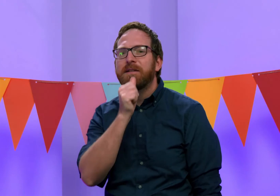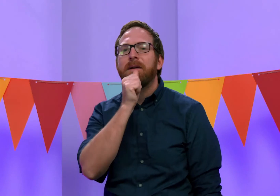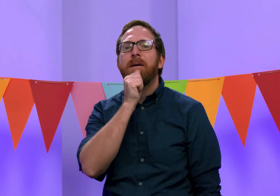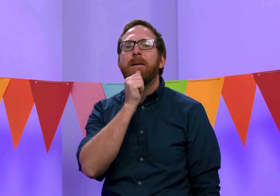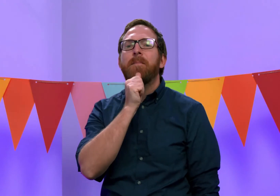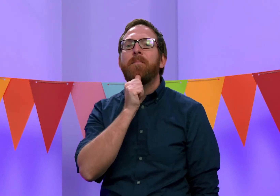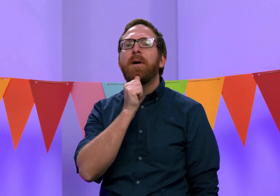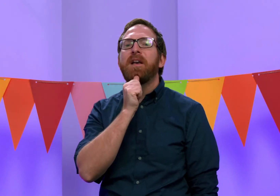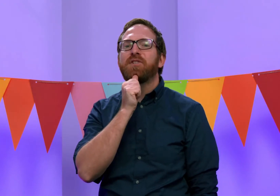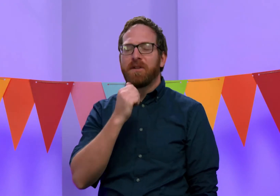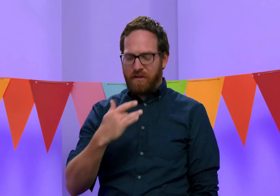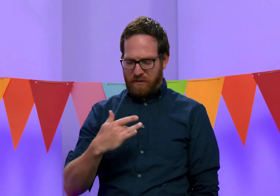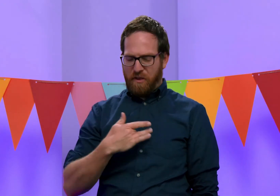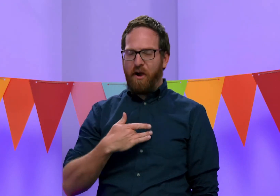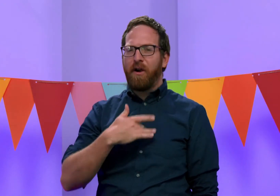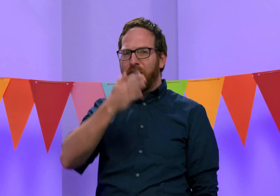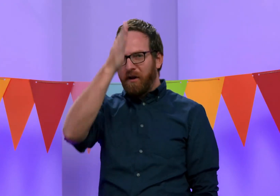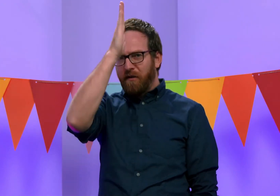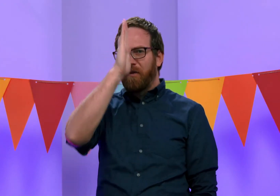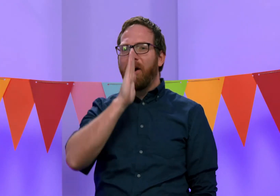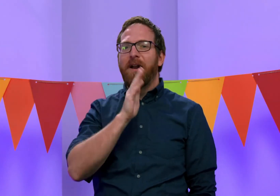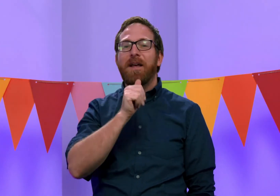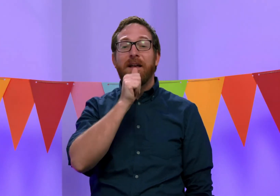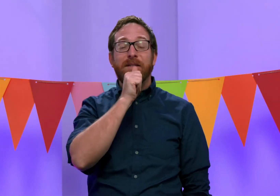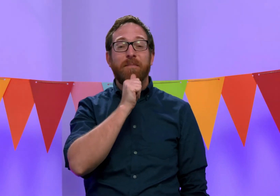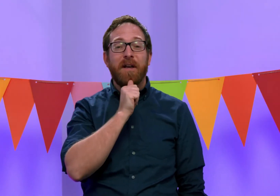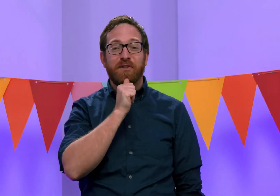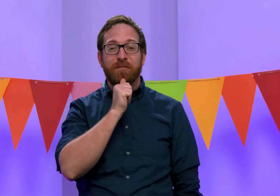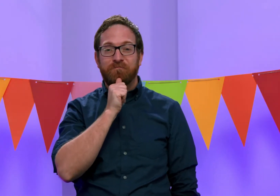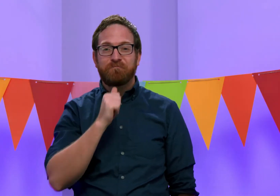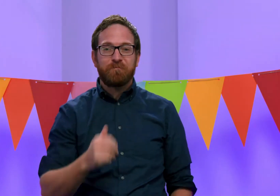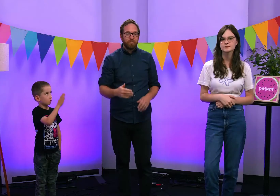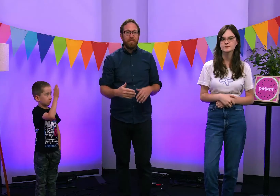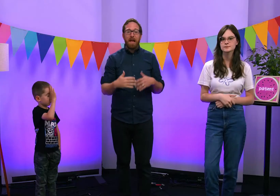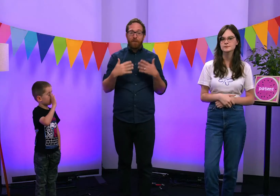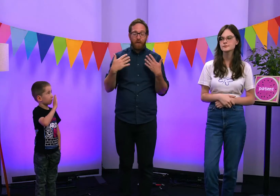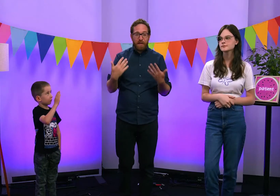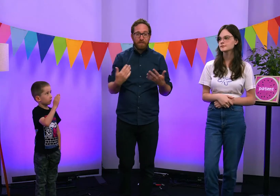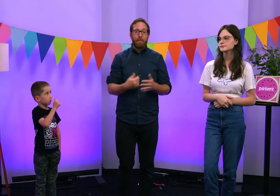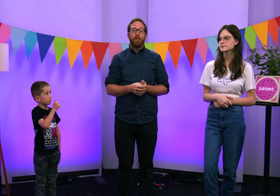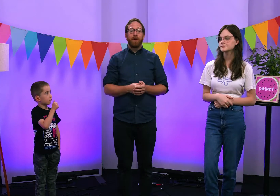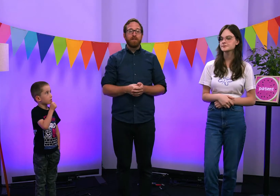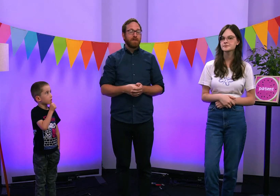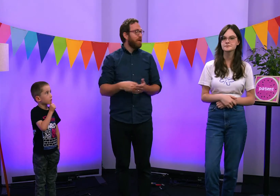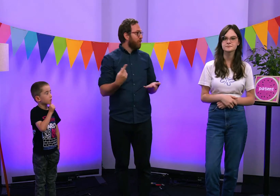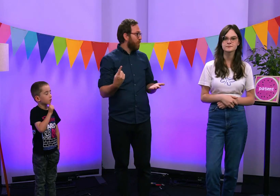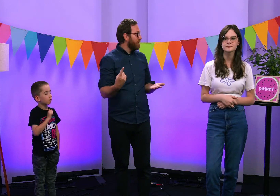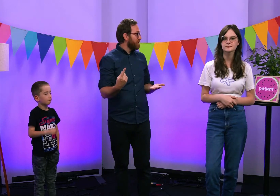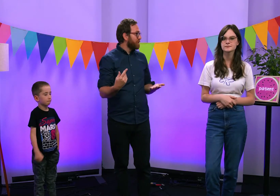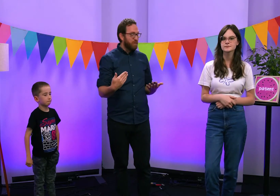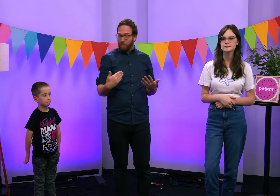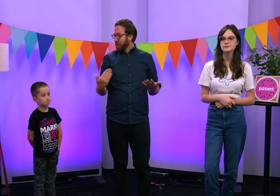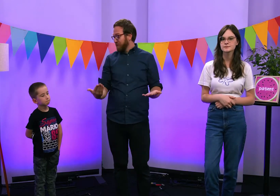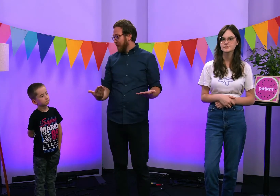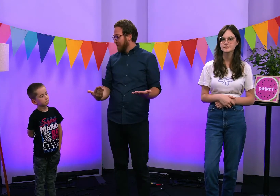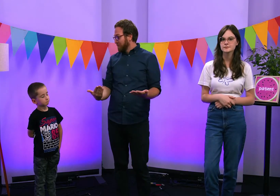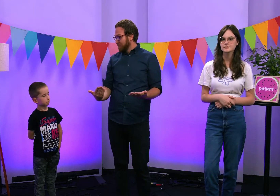is patient. The heart of God is patient. And for this memory verse first we'll say it